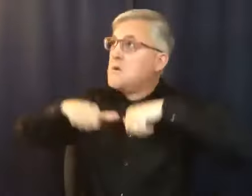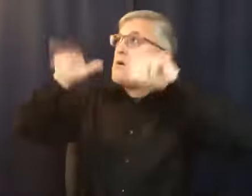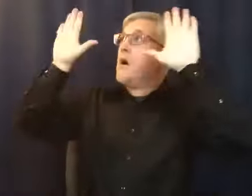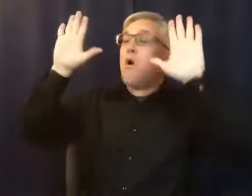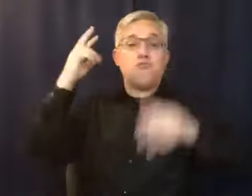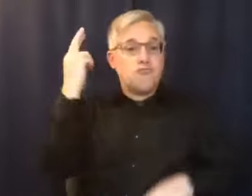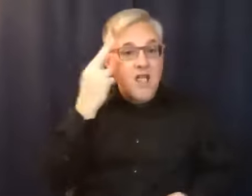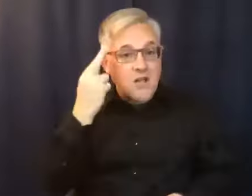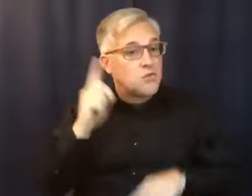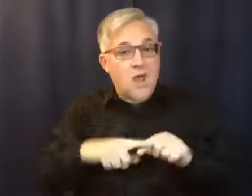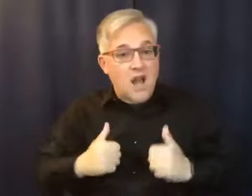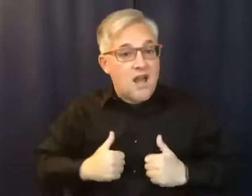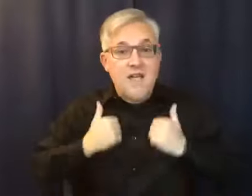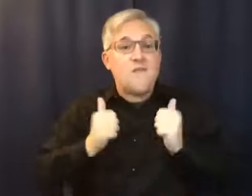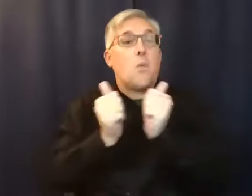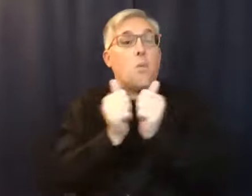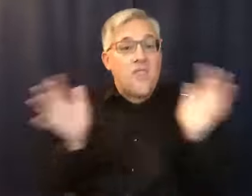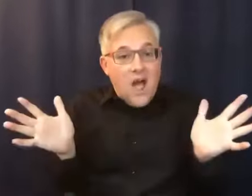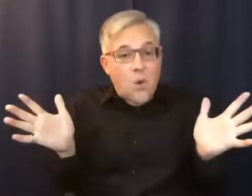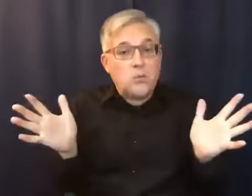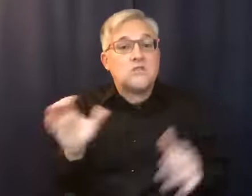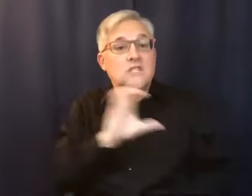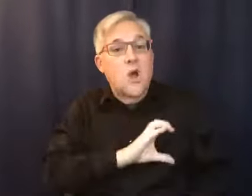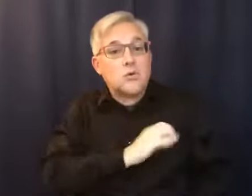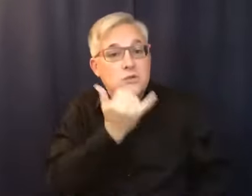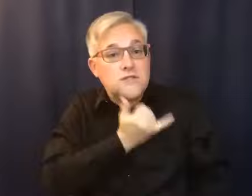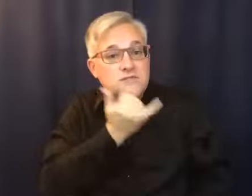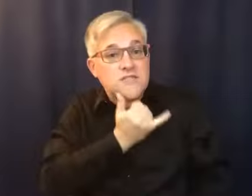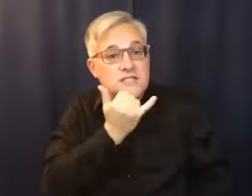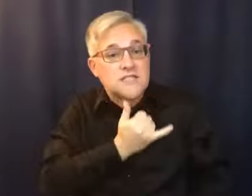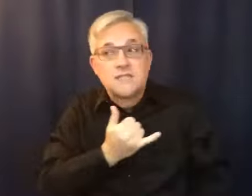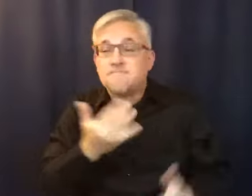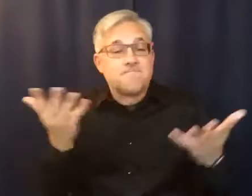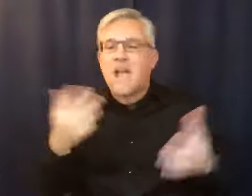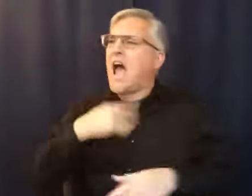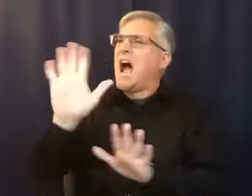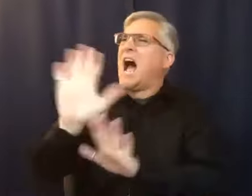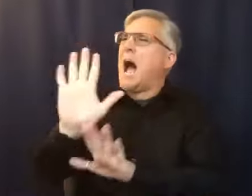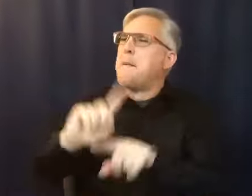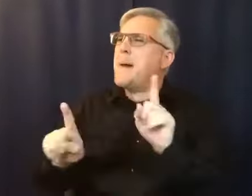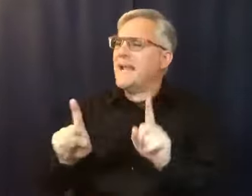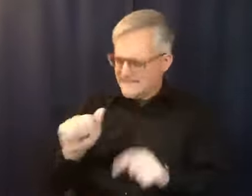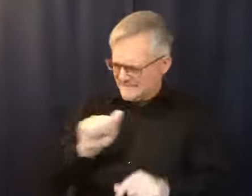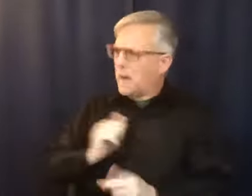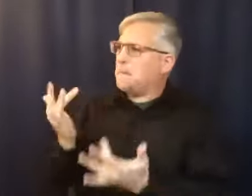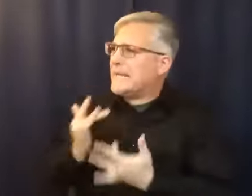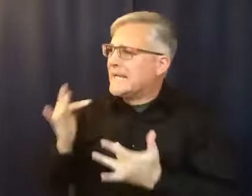them worked for me. I mean, self-pity was a good one. Depression was a good one. But I had to realize I have to let go of that stuff